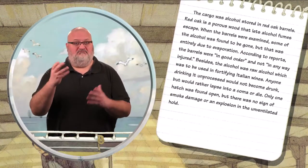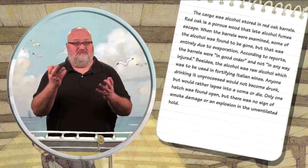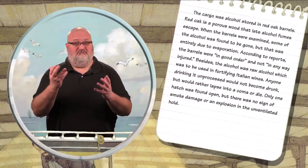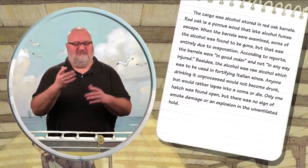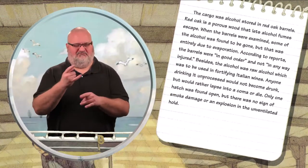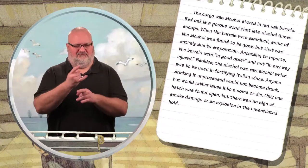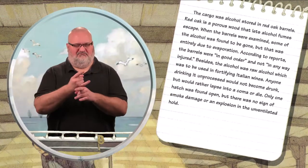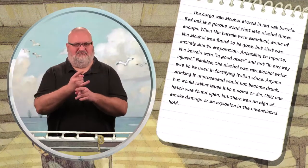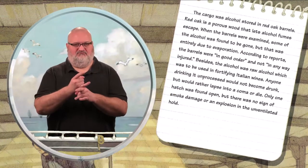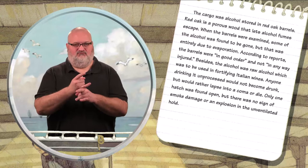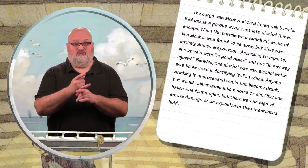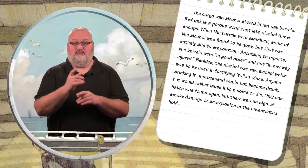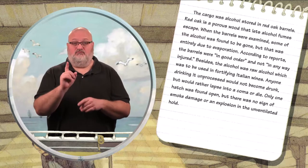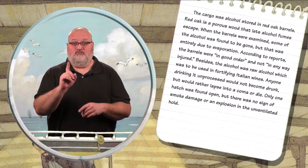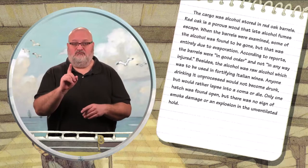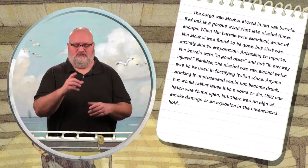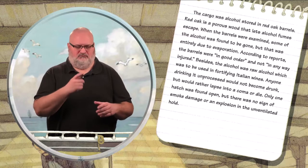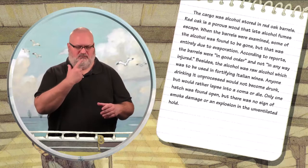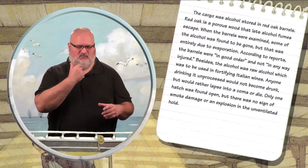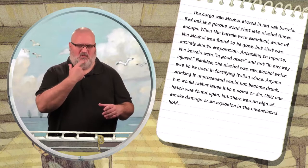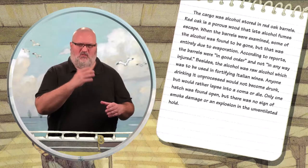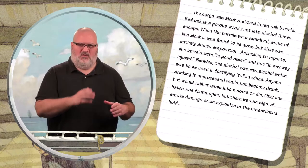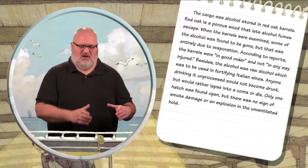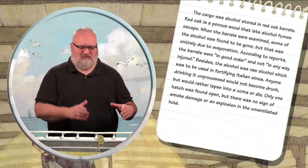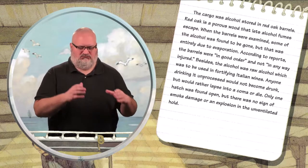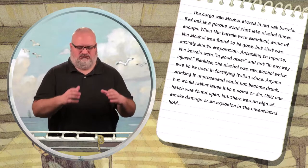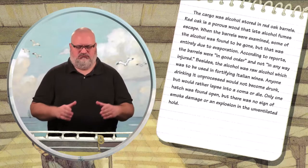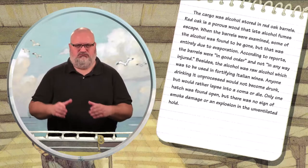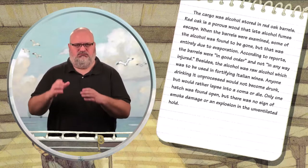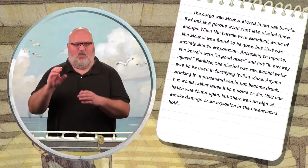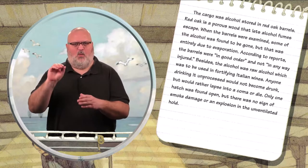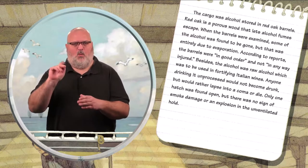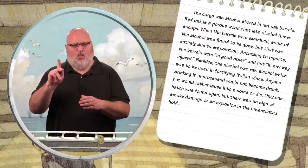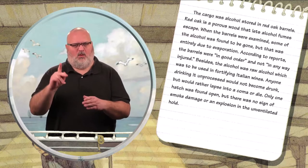The cargo was alcohol stored in red oak barrels.